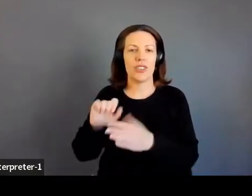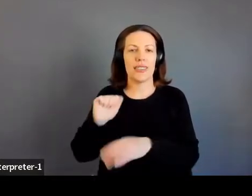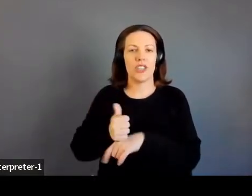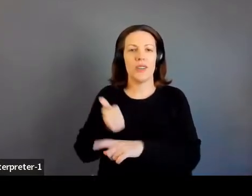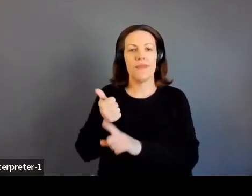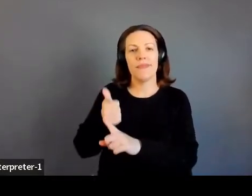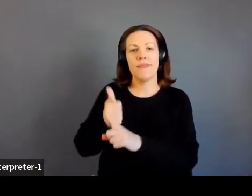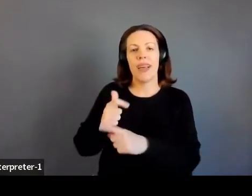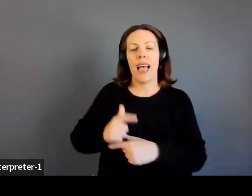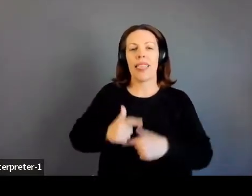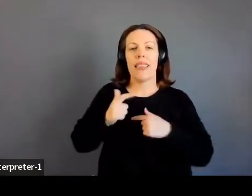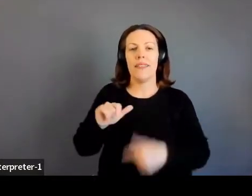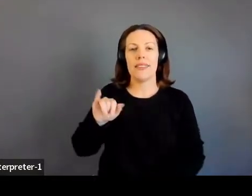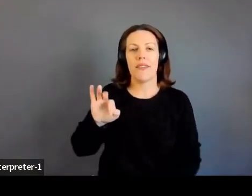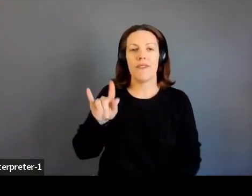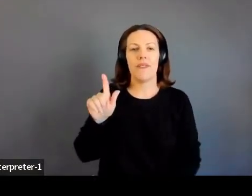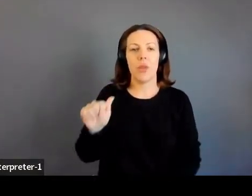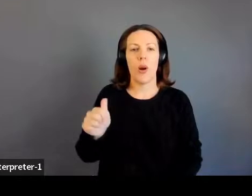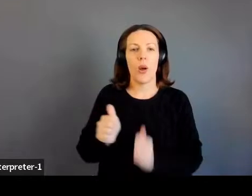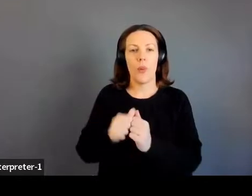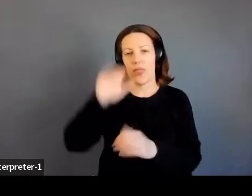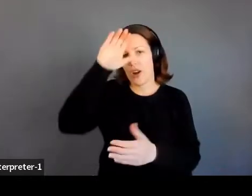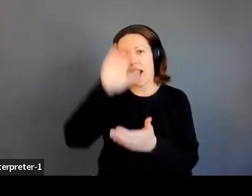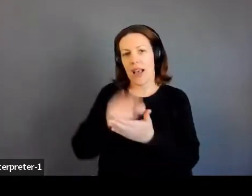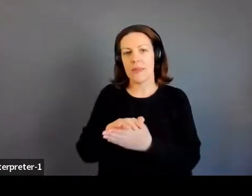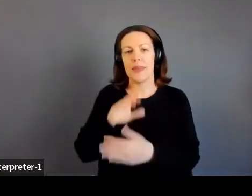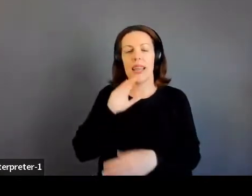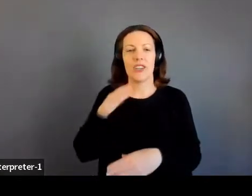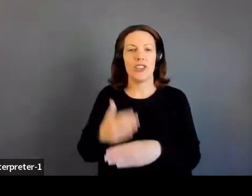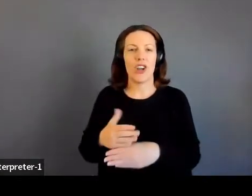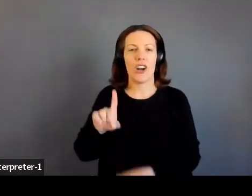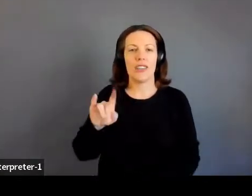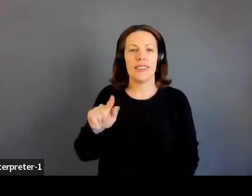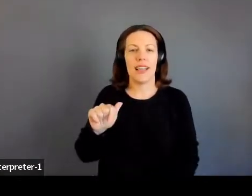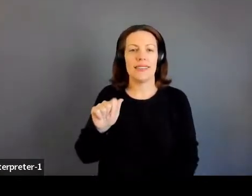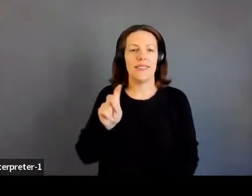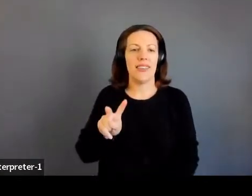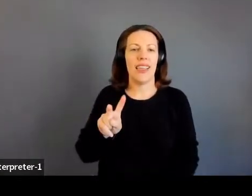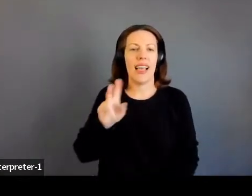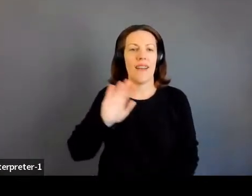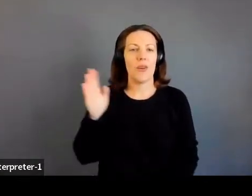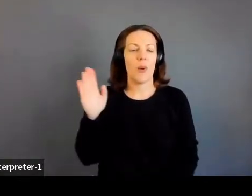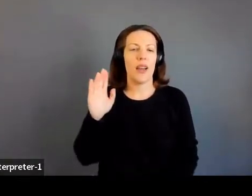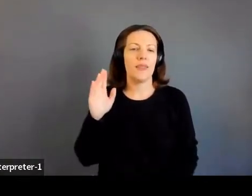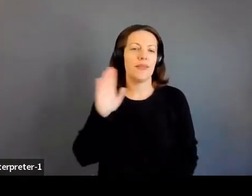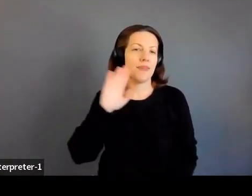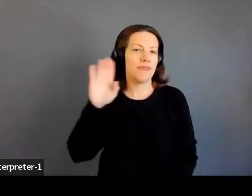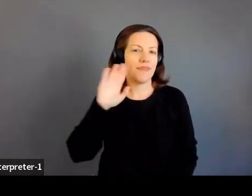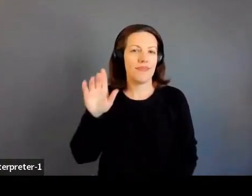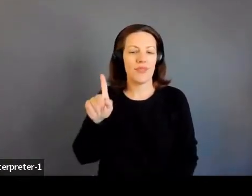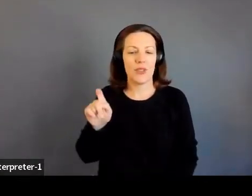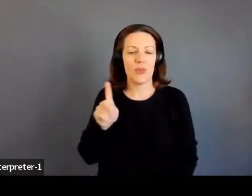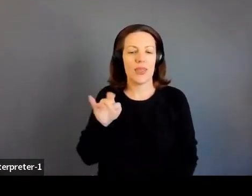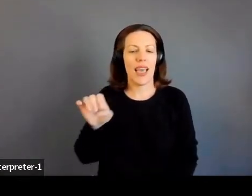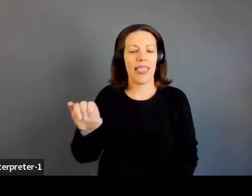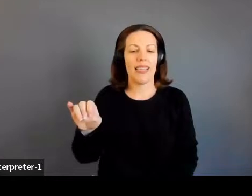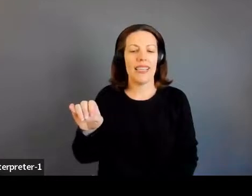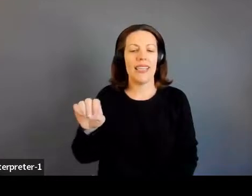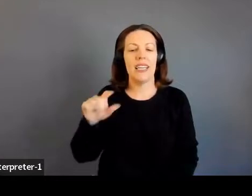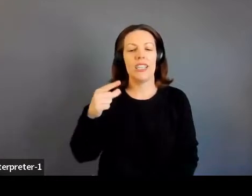Florida with her husband and her daughter, Delta V. Everyone give a warm welcome to Kelly Girardi.